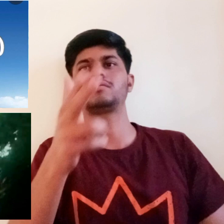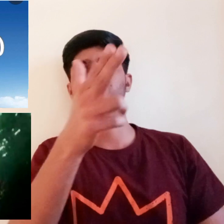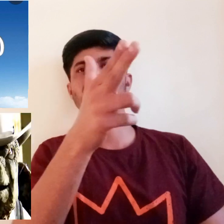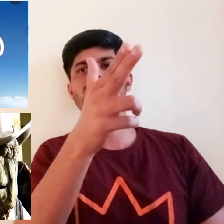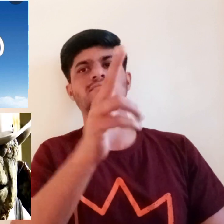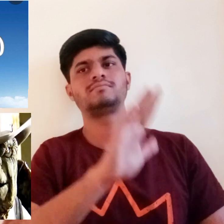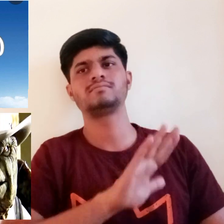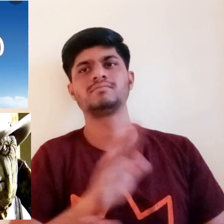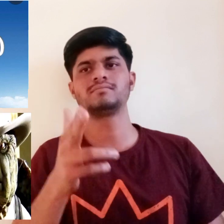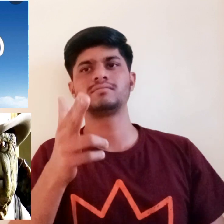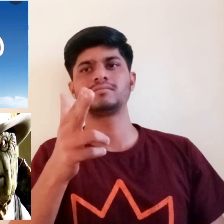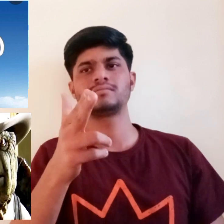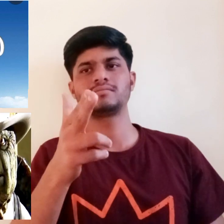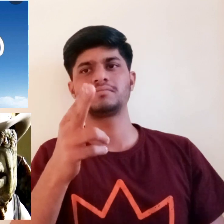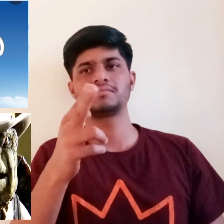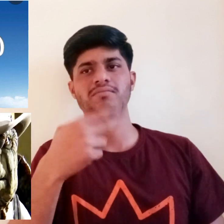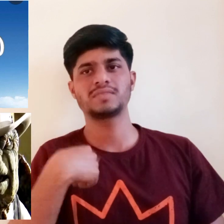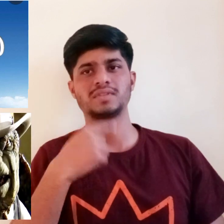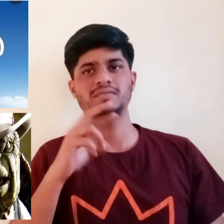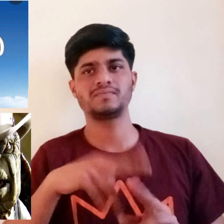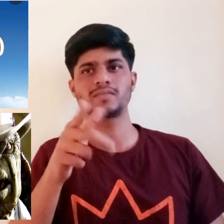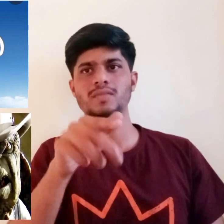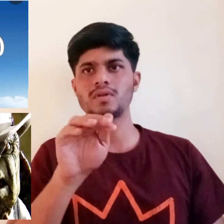The last gun for the last fool?